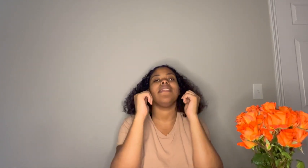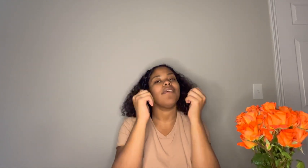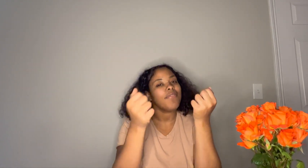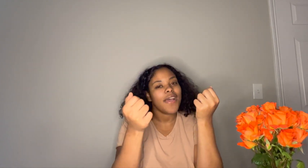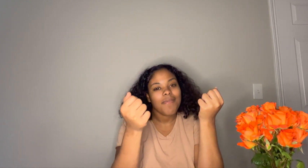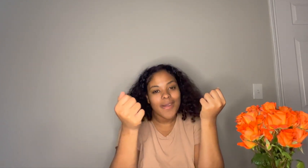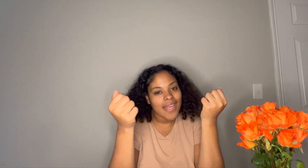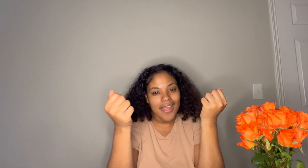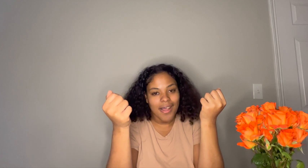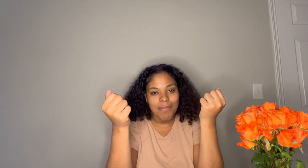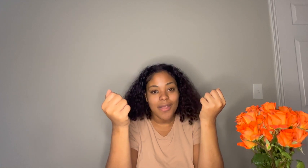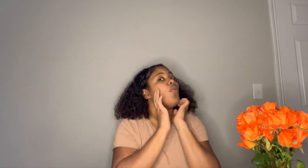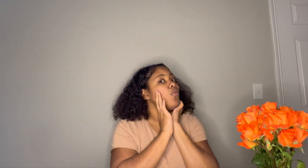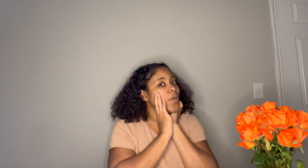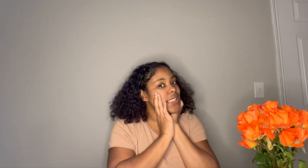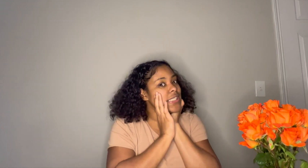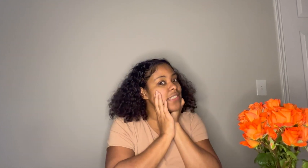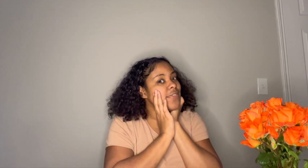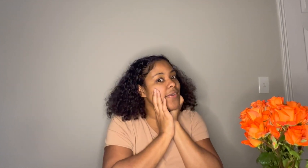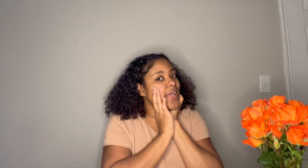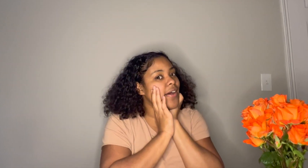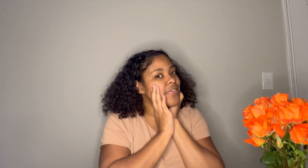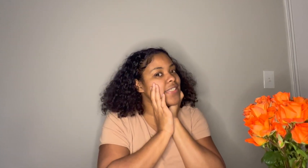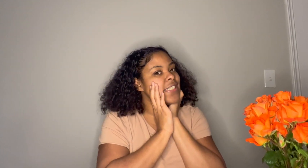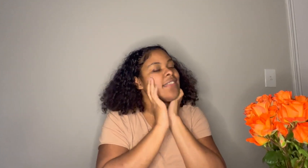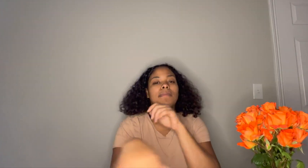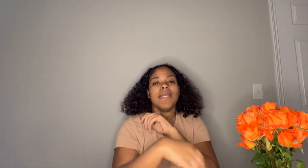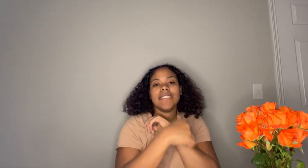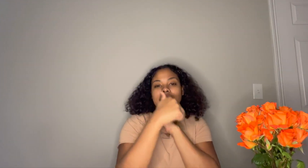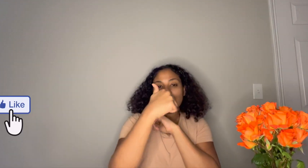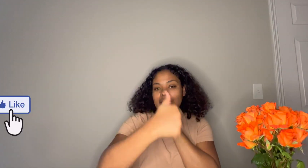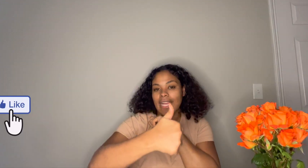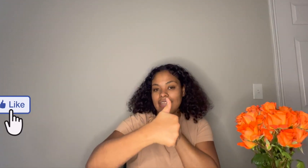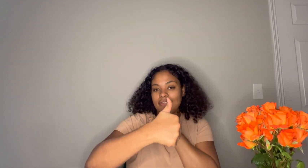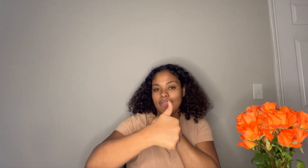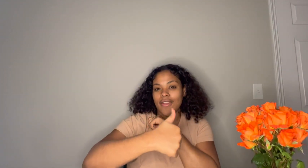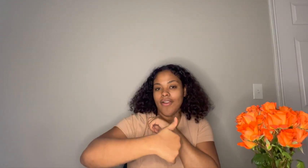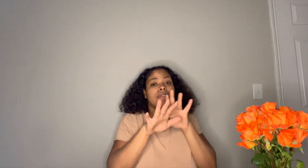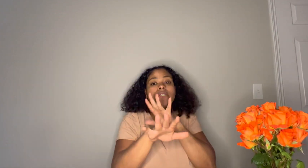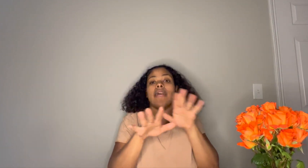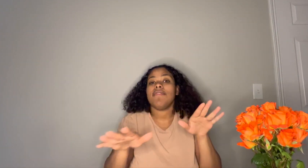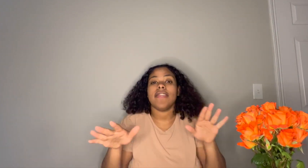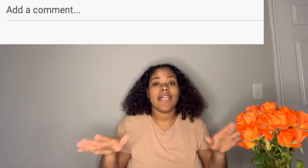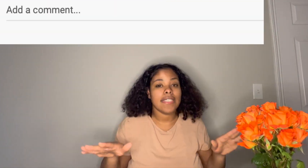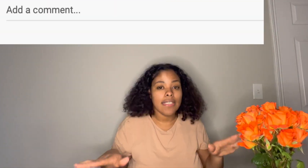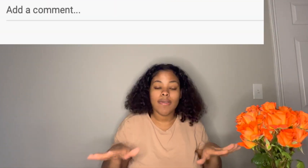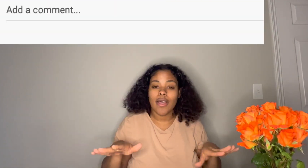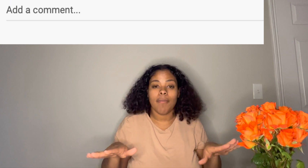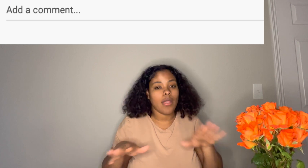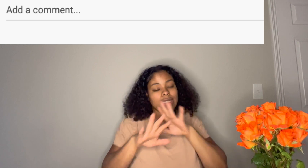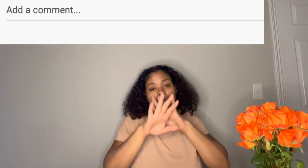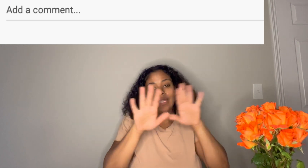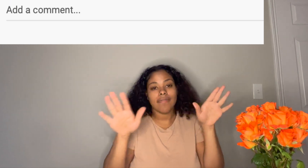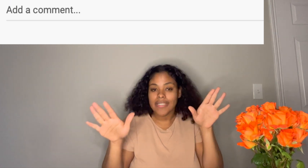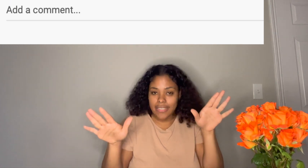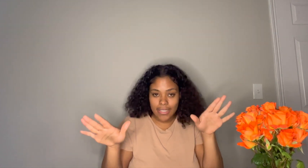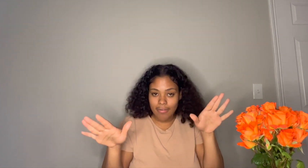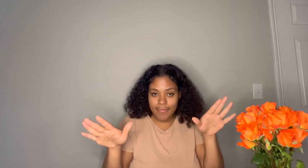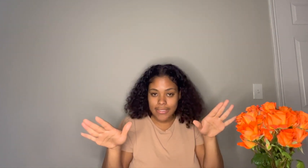notified when I upload which is very often make sure to like this video do not forget to leave a comment because I love to see y'all faces